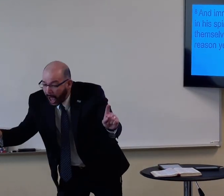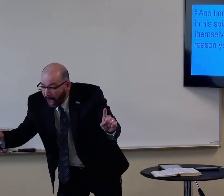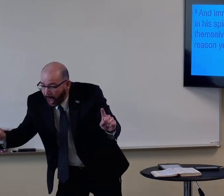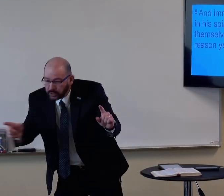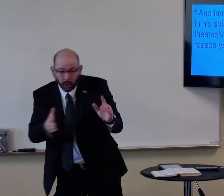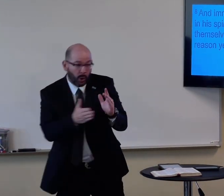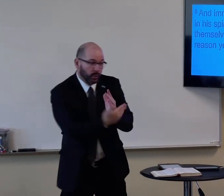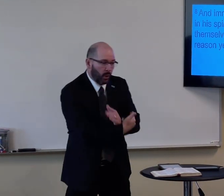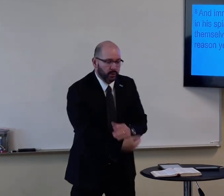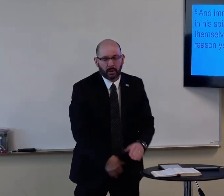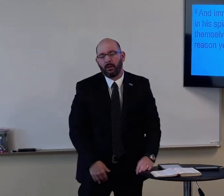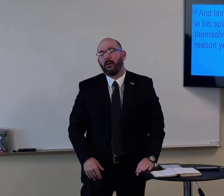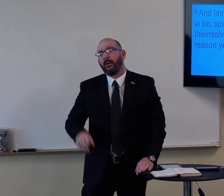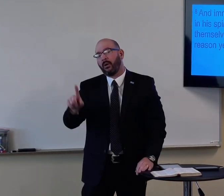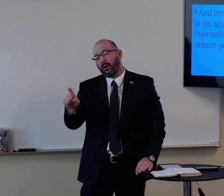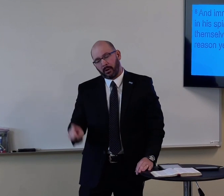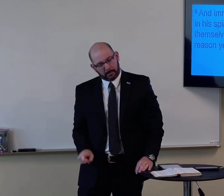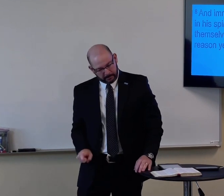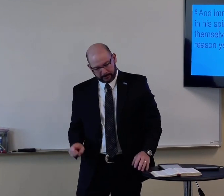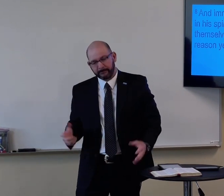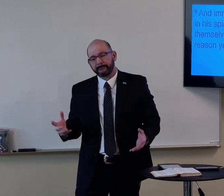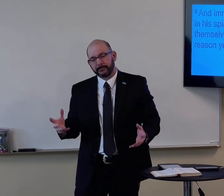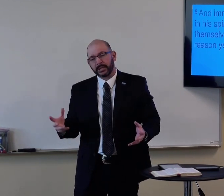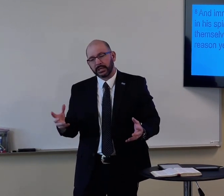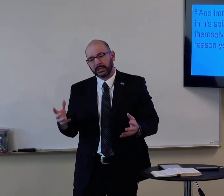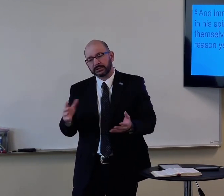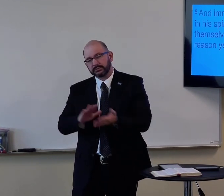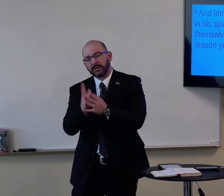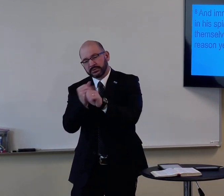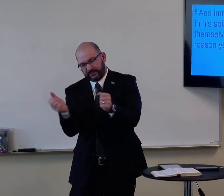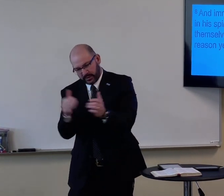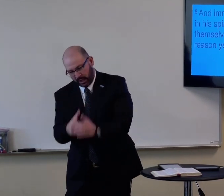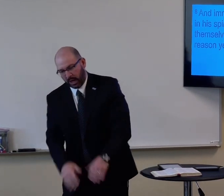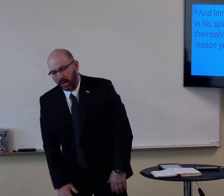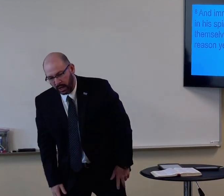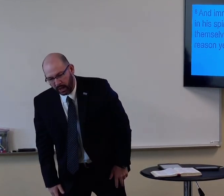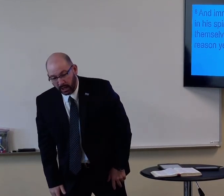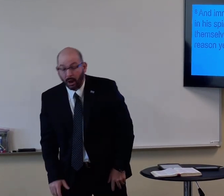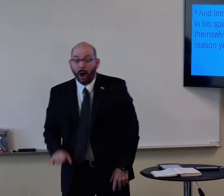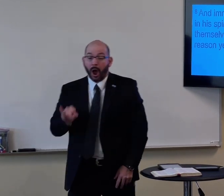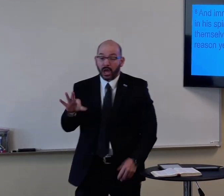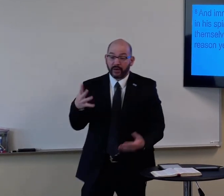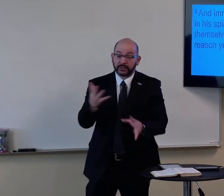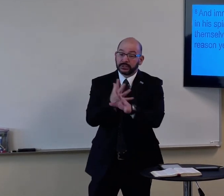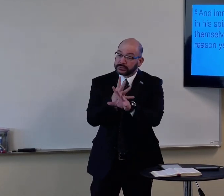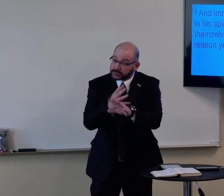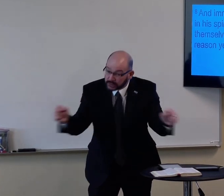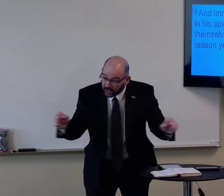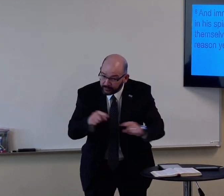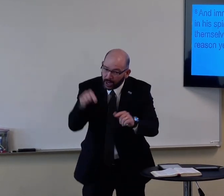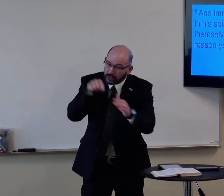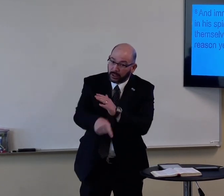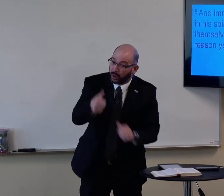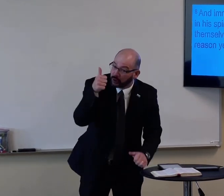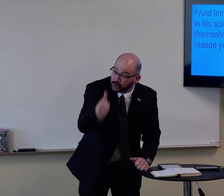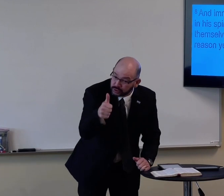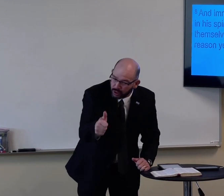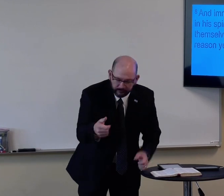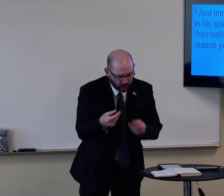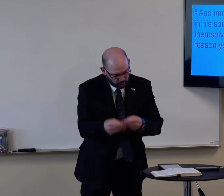again, if you commit adultery, then, you know, you've got to get saved again. Or if you, you